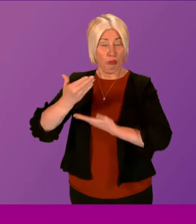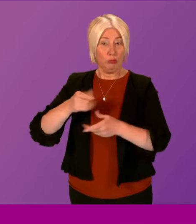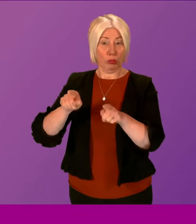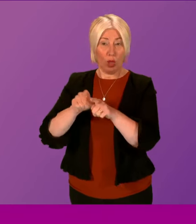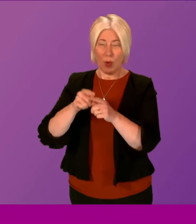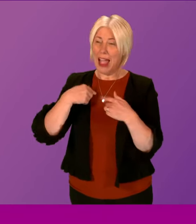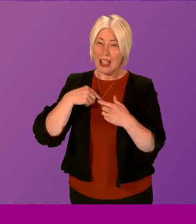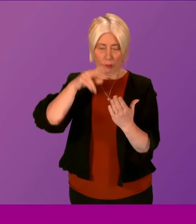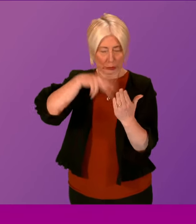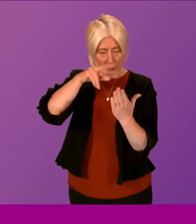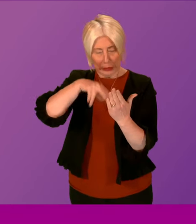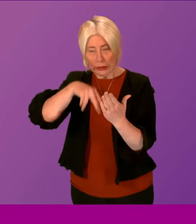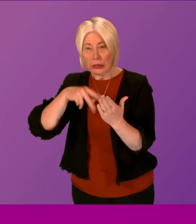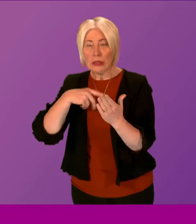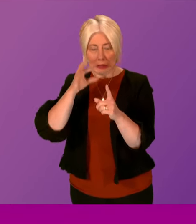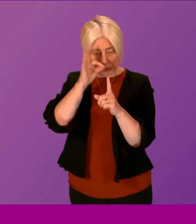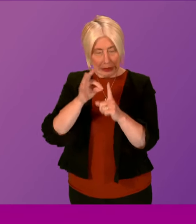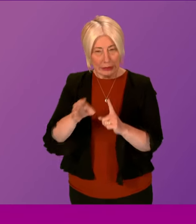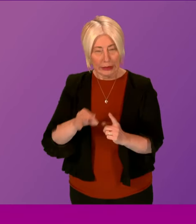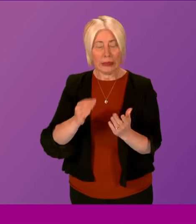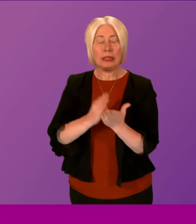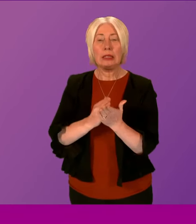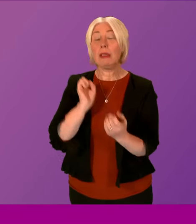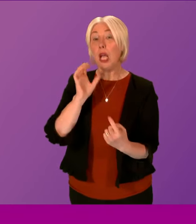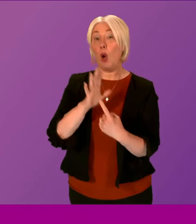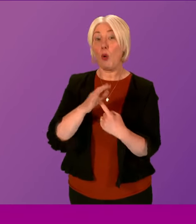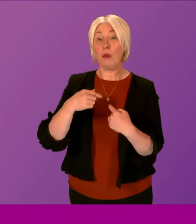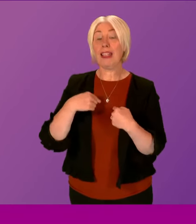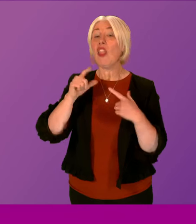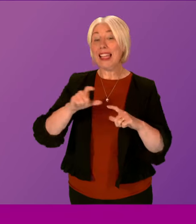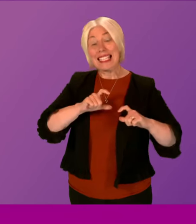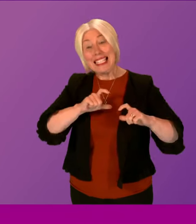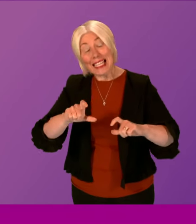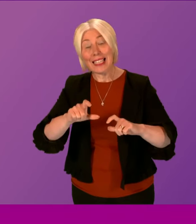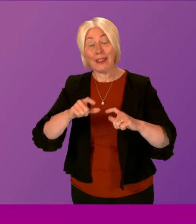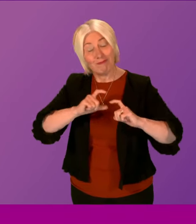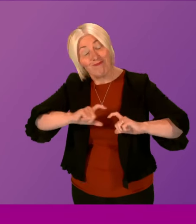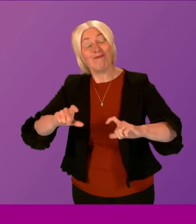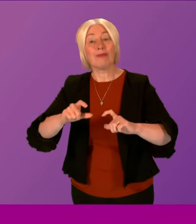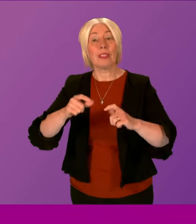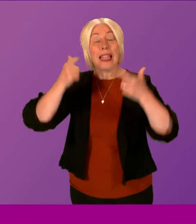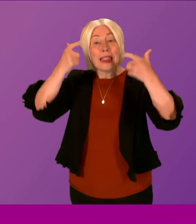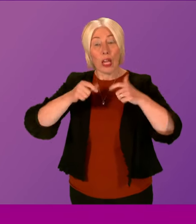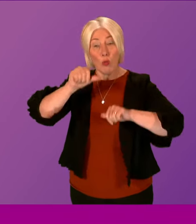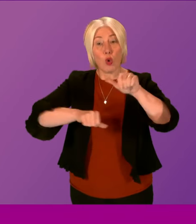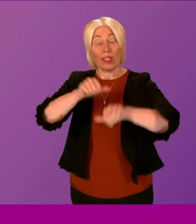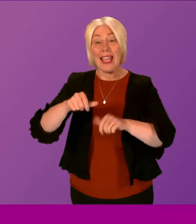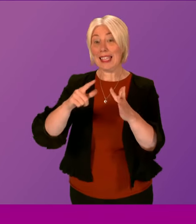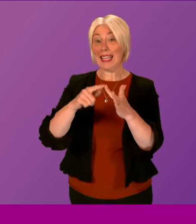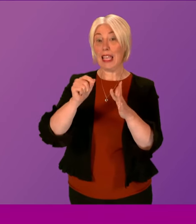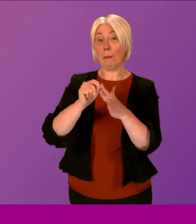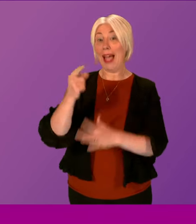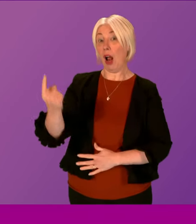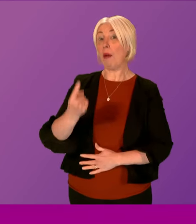and look at the case, not just in more detail, but it's important for me to say there is still an ongoing legal process. Ian Packer does have the right,